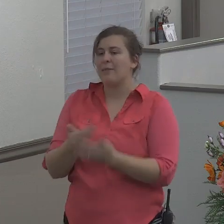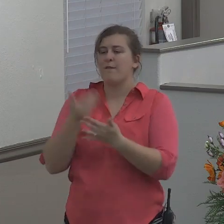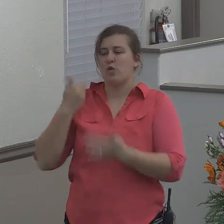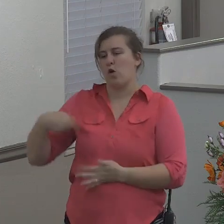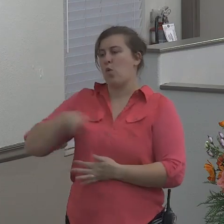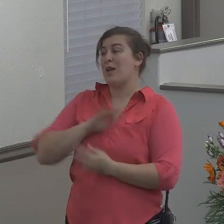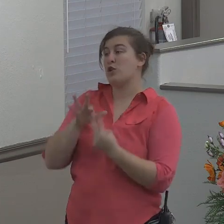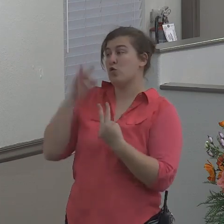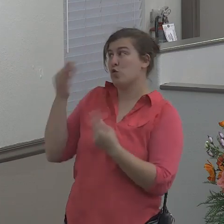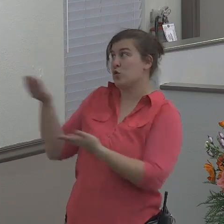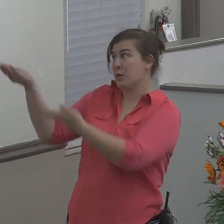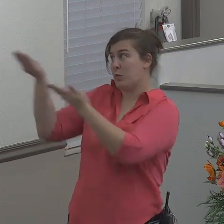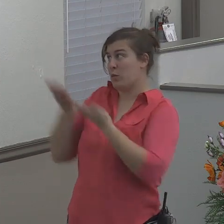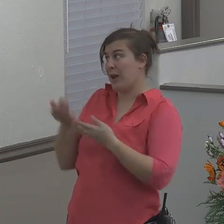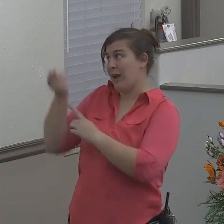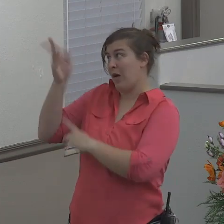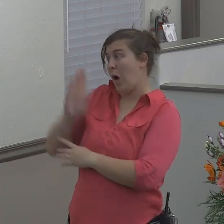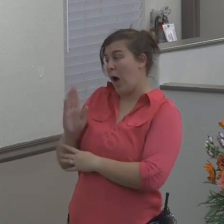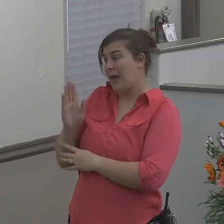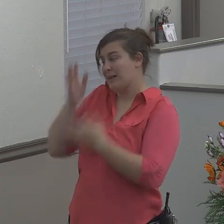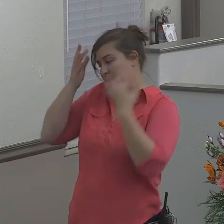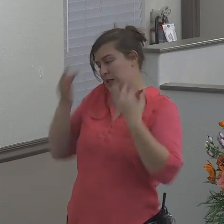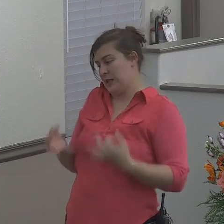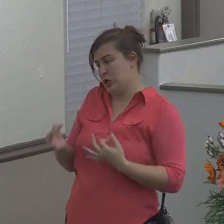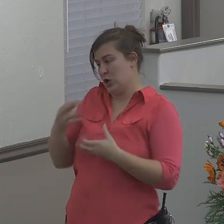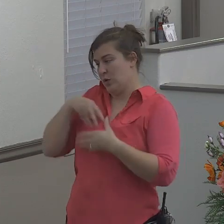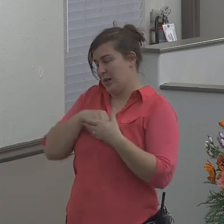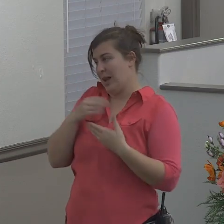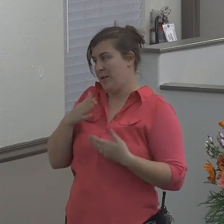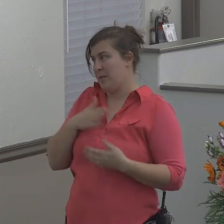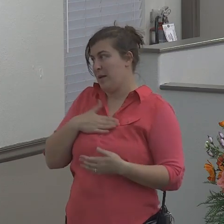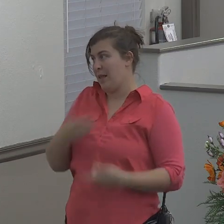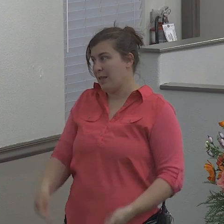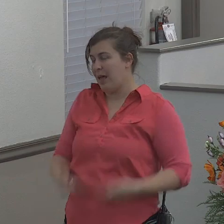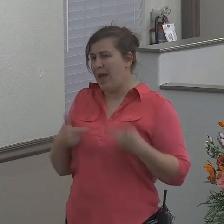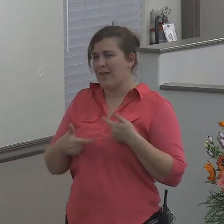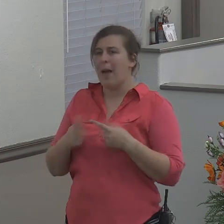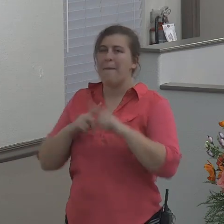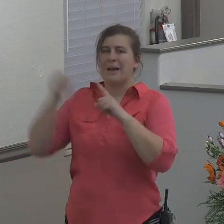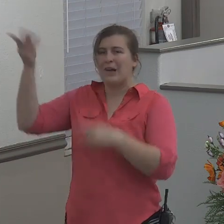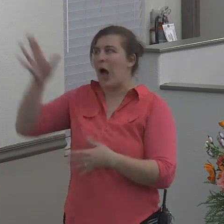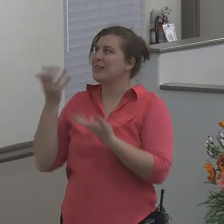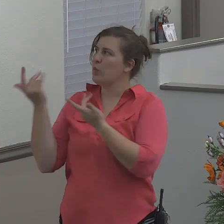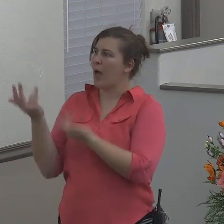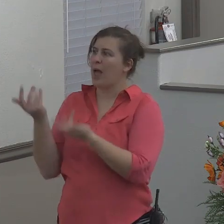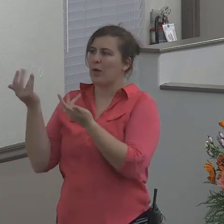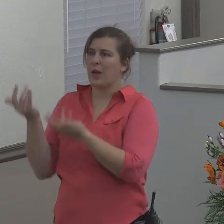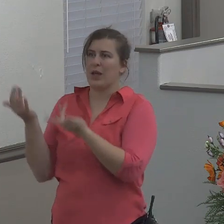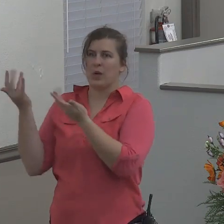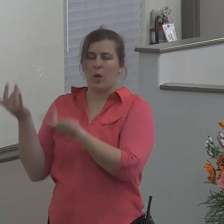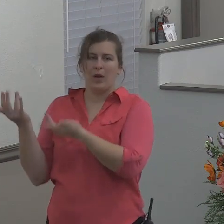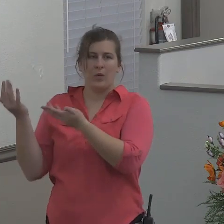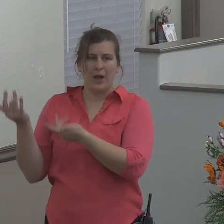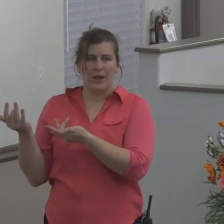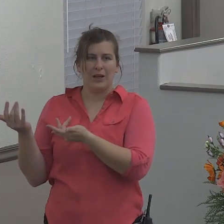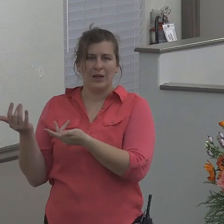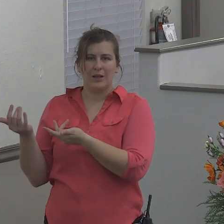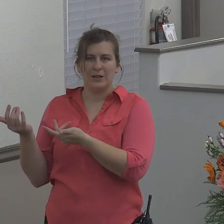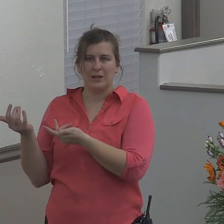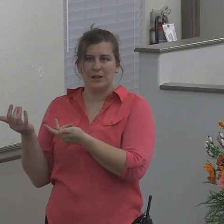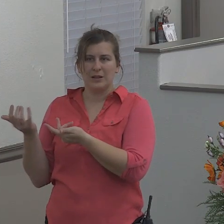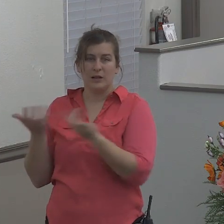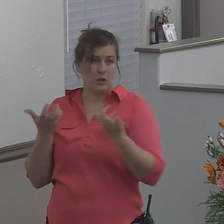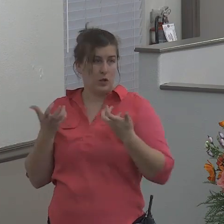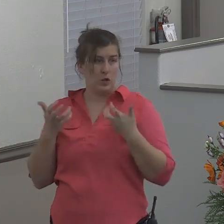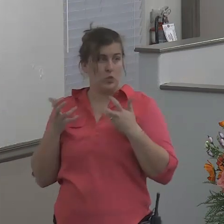God into our lives and the whole time God is sitting there waiting for us. He's not wanting us to clean up before we come